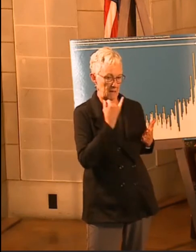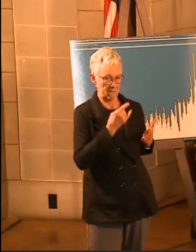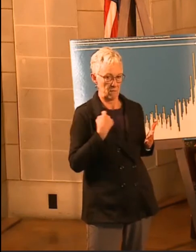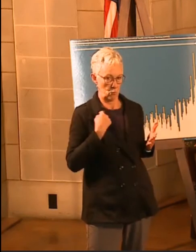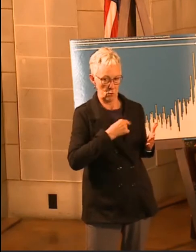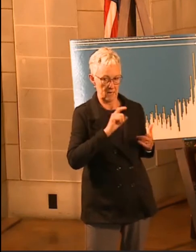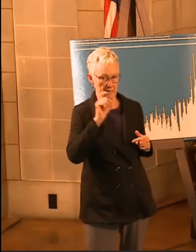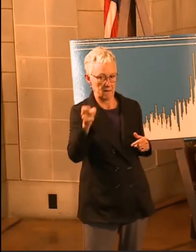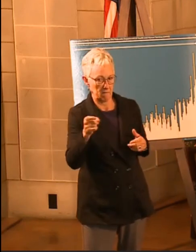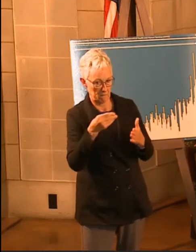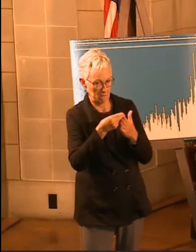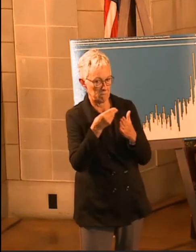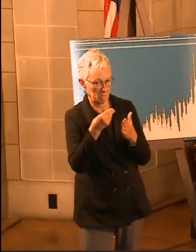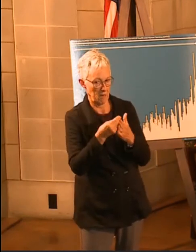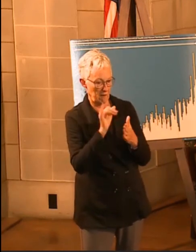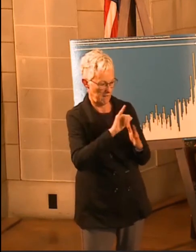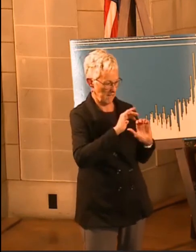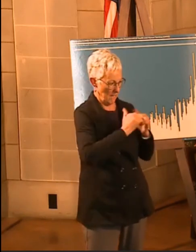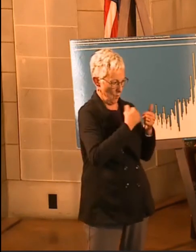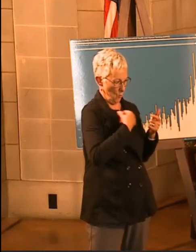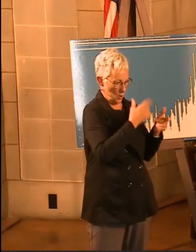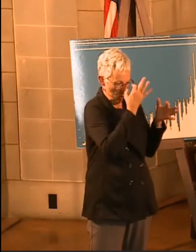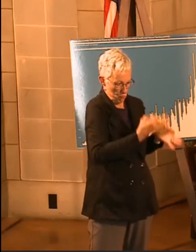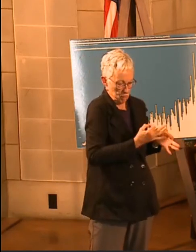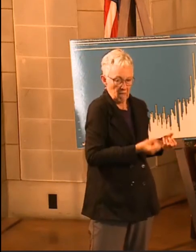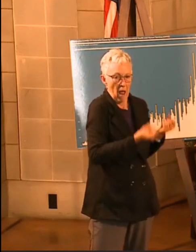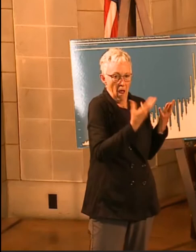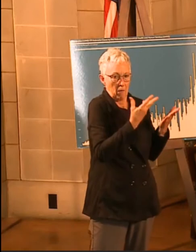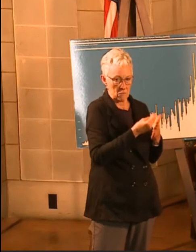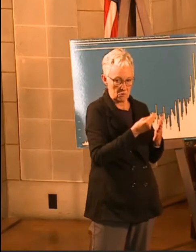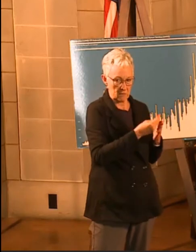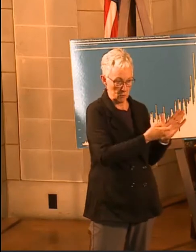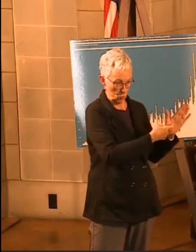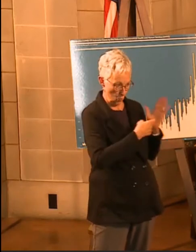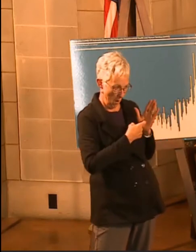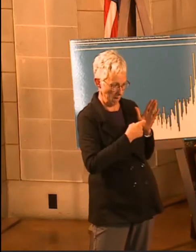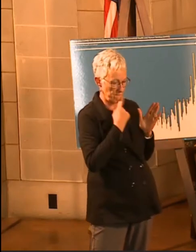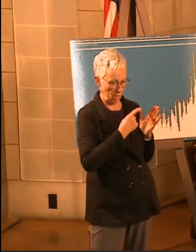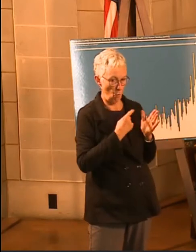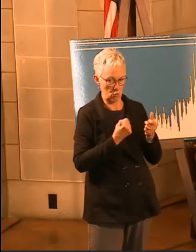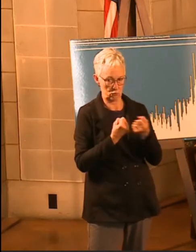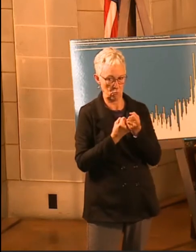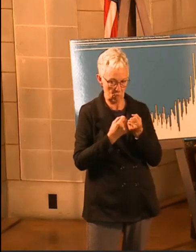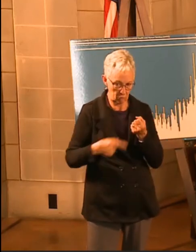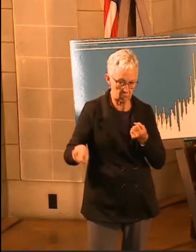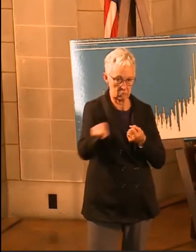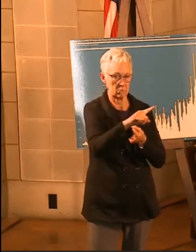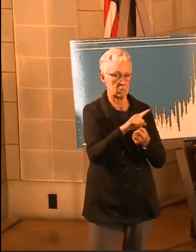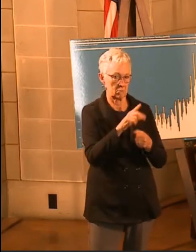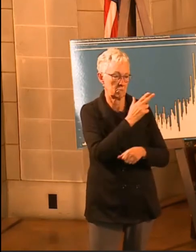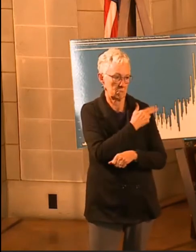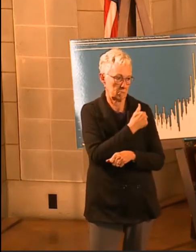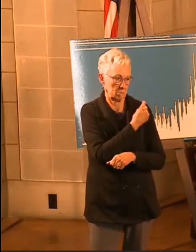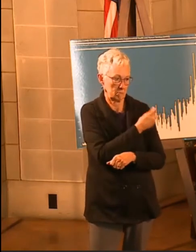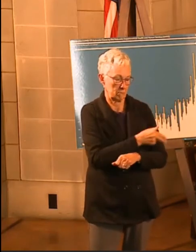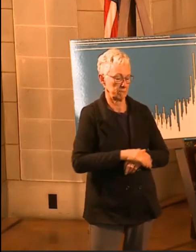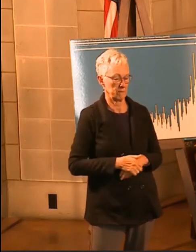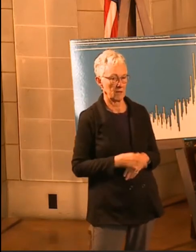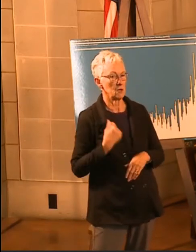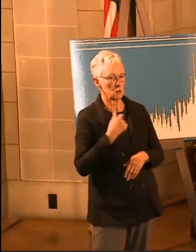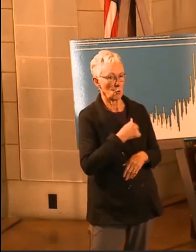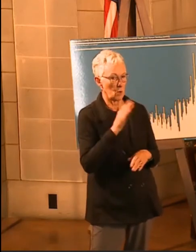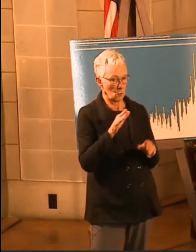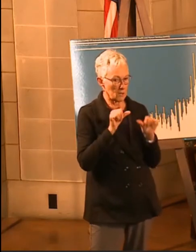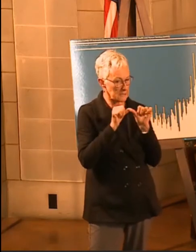that dollar amount. So, obviously, we're going to continue to monitor the hospital capacity and